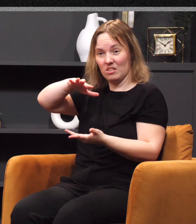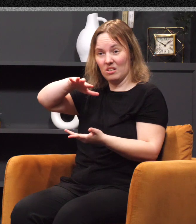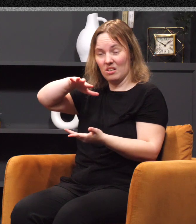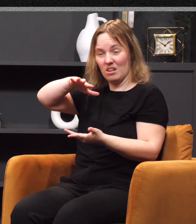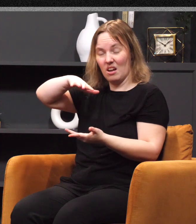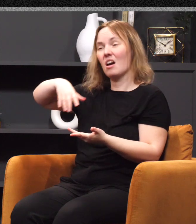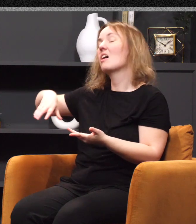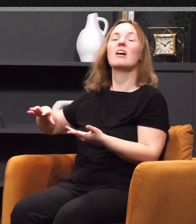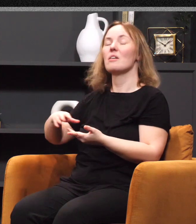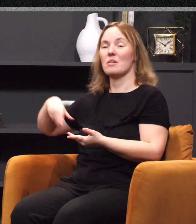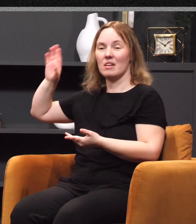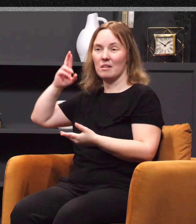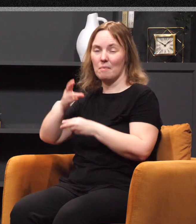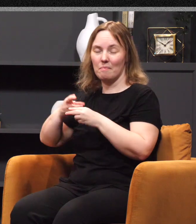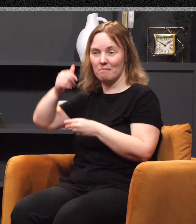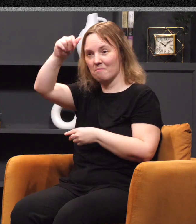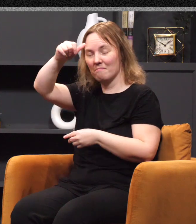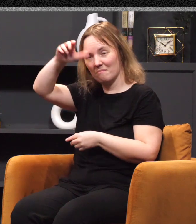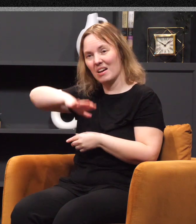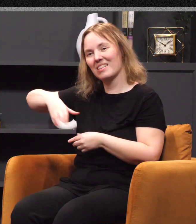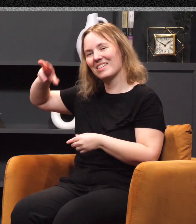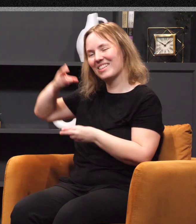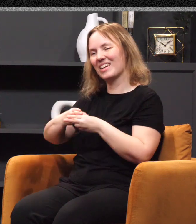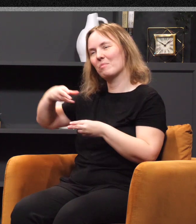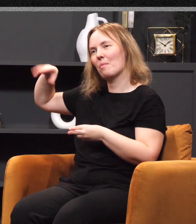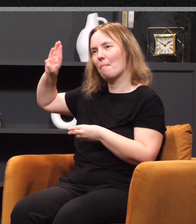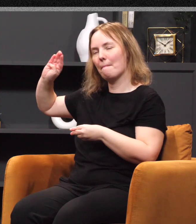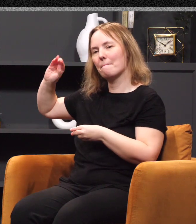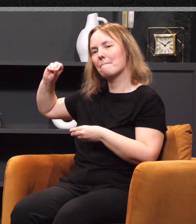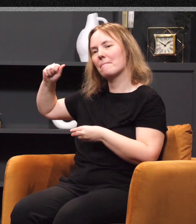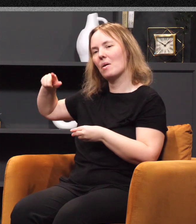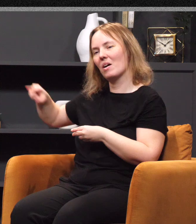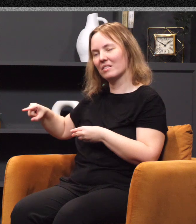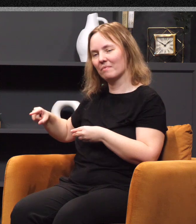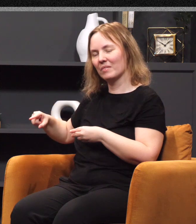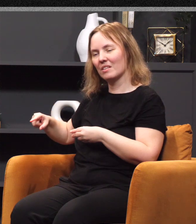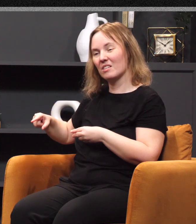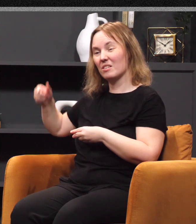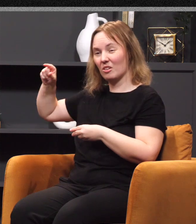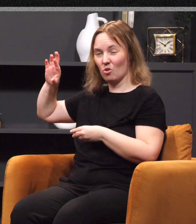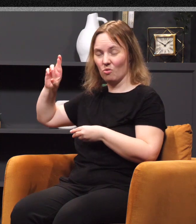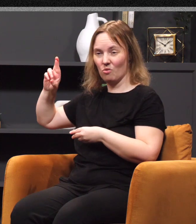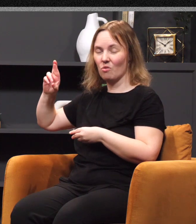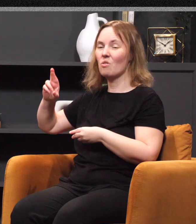Boaz. She became his wife and she became the great grandmother of King David.